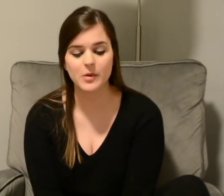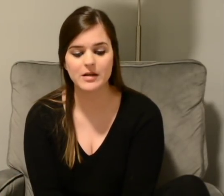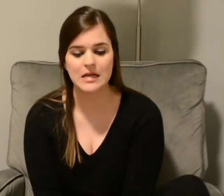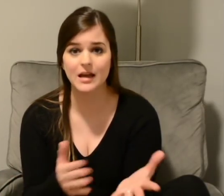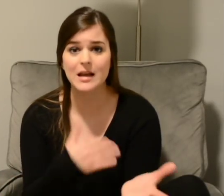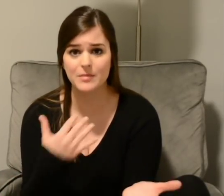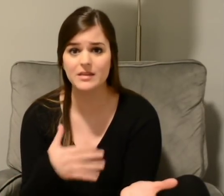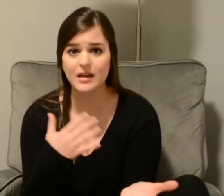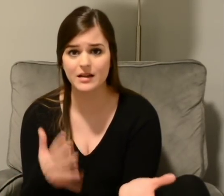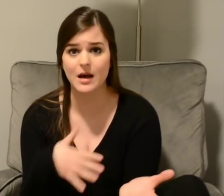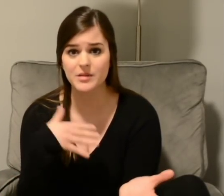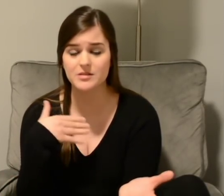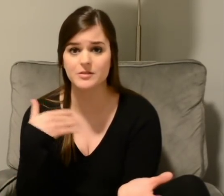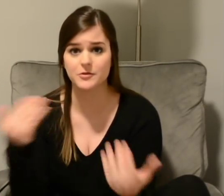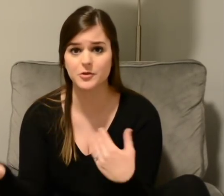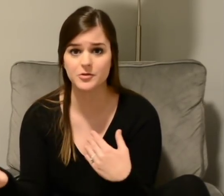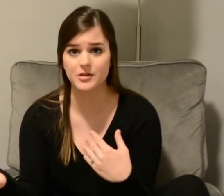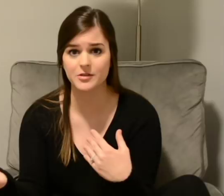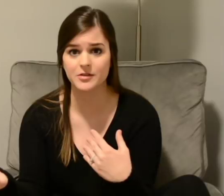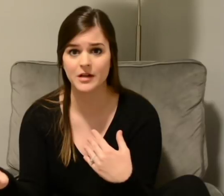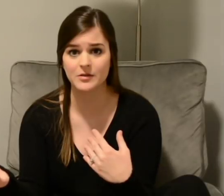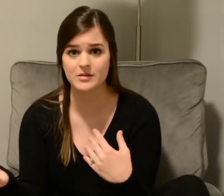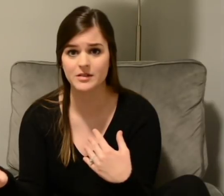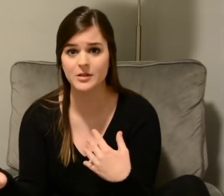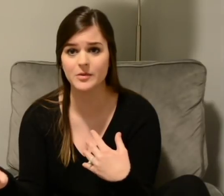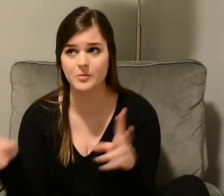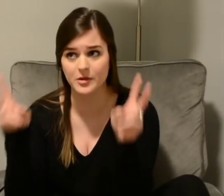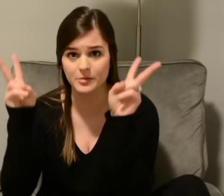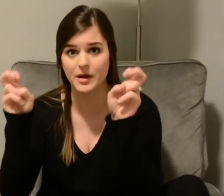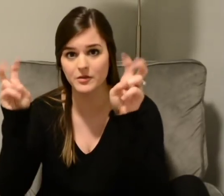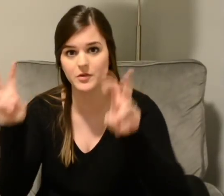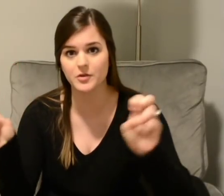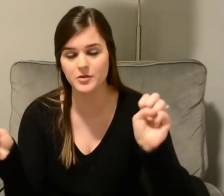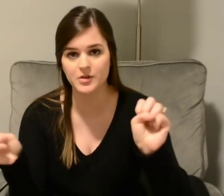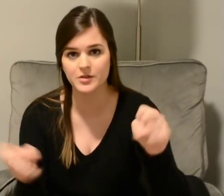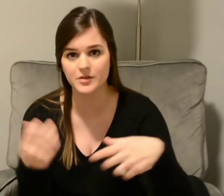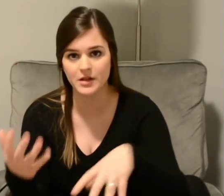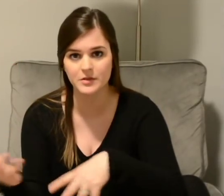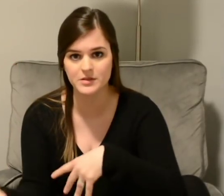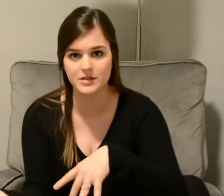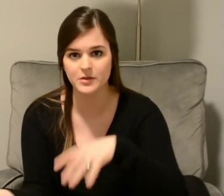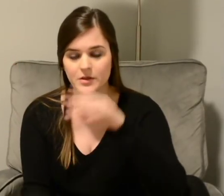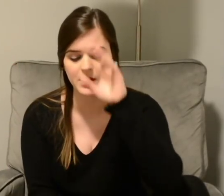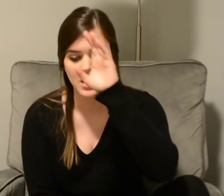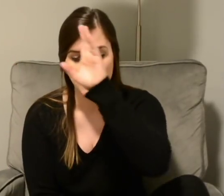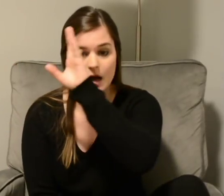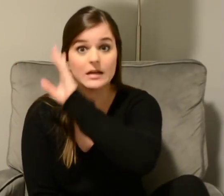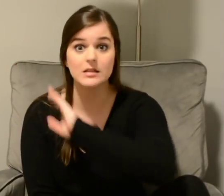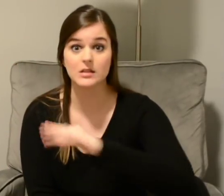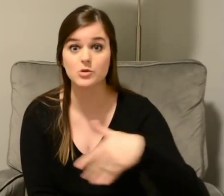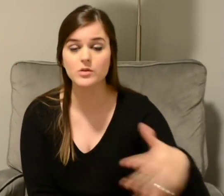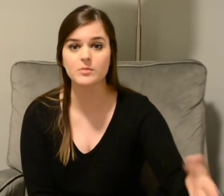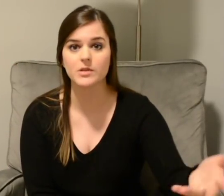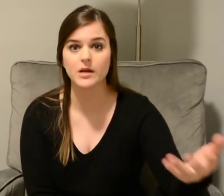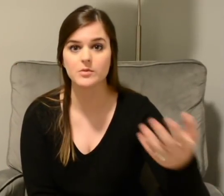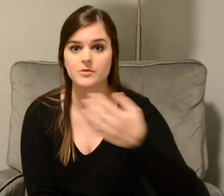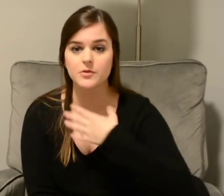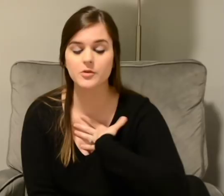one. And I made that comment to the funeral director that I was sitting with. Well, the pet funeral director that I was sitting with, I told him that I was a funeral